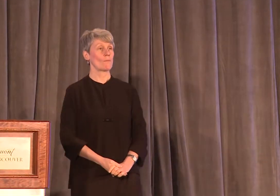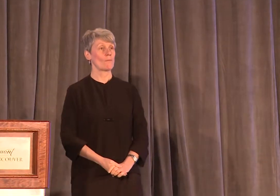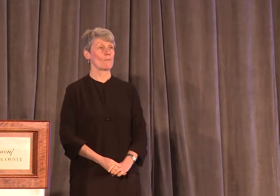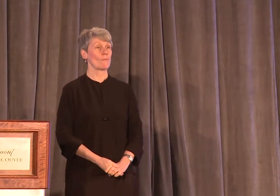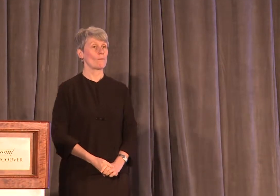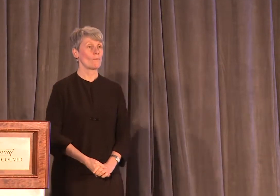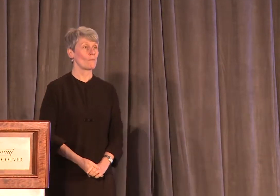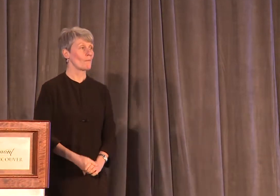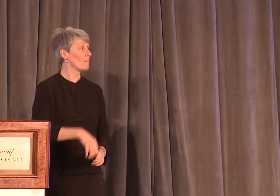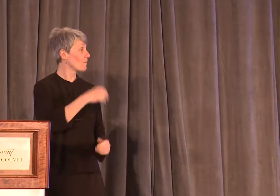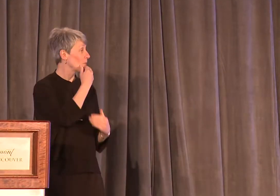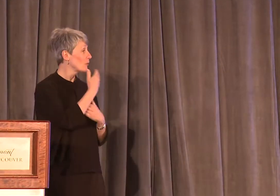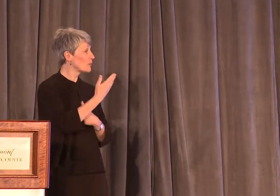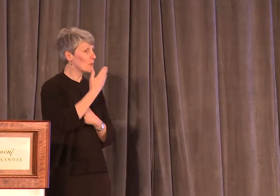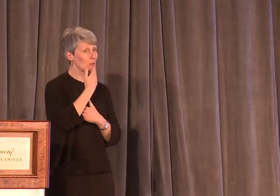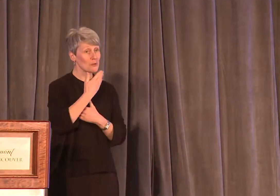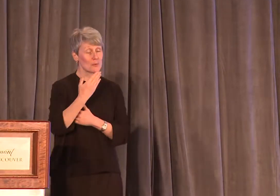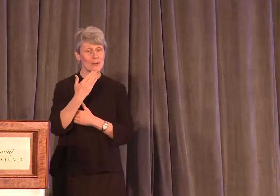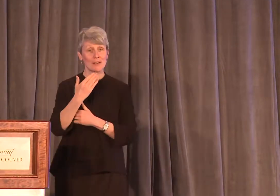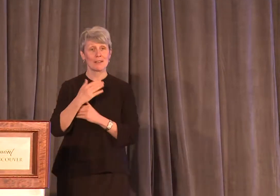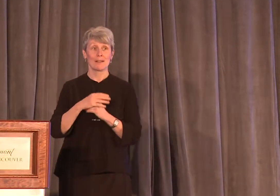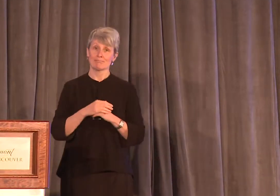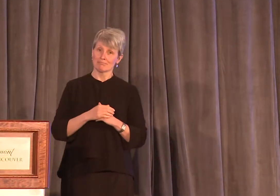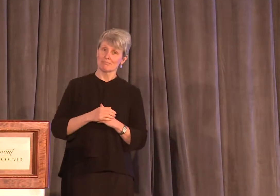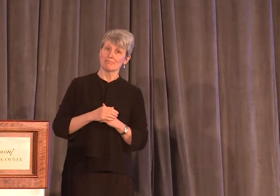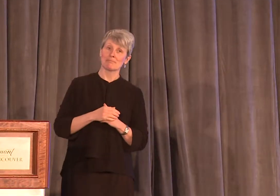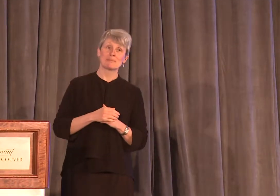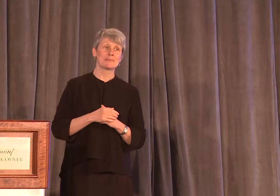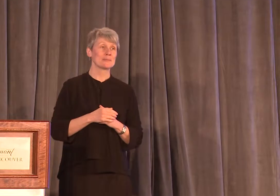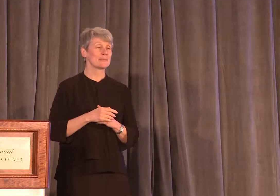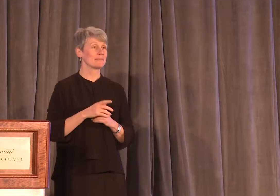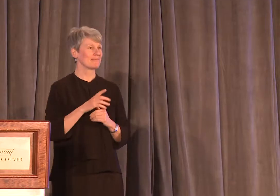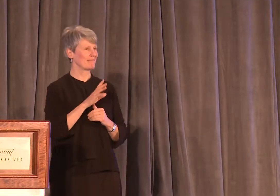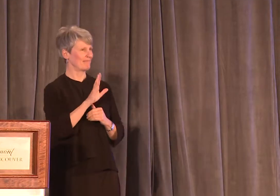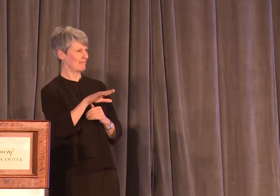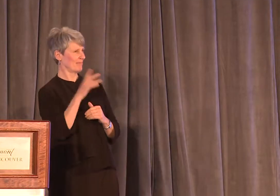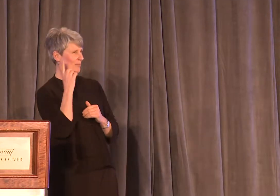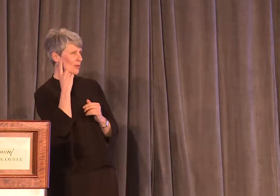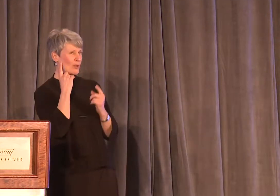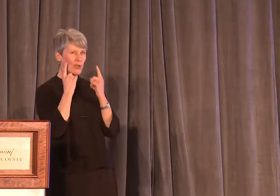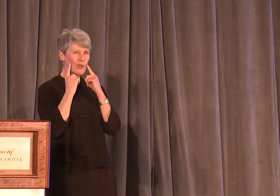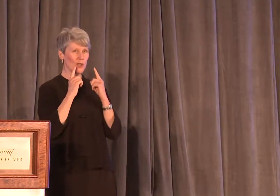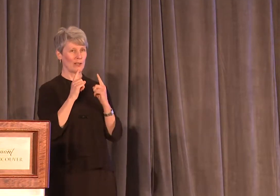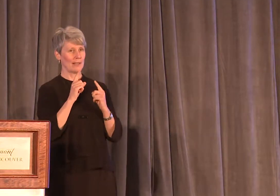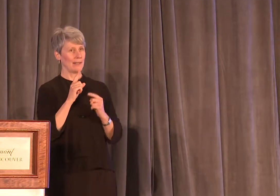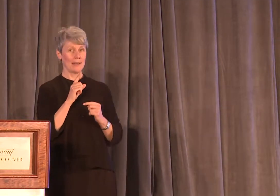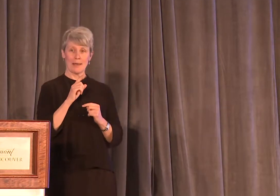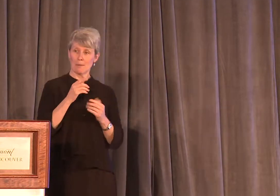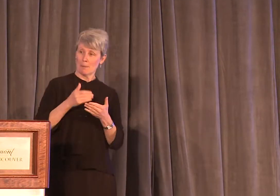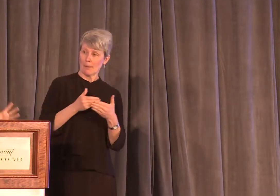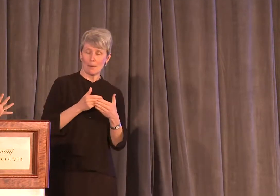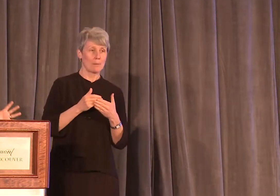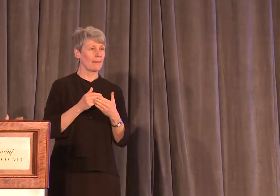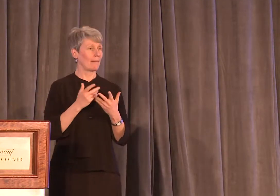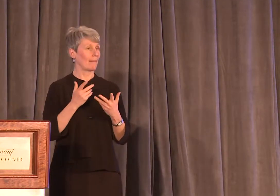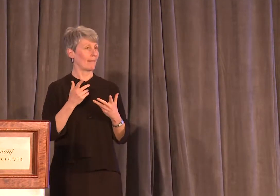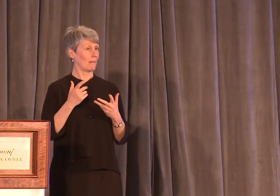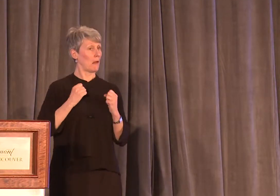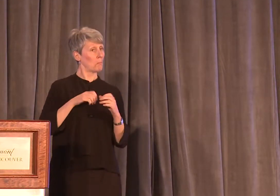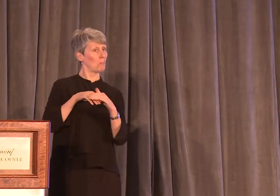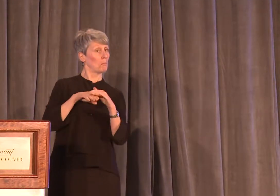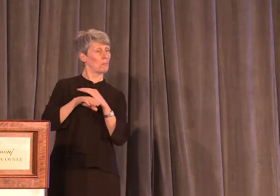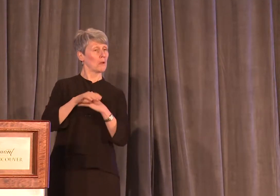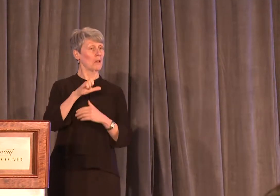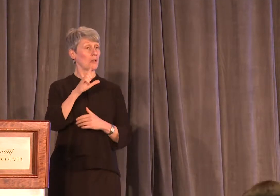Hi, good morning everyone. That is wonderful news that babies are allowed in the legislature. I was living in my little Ontario bubble